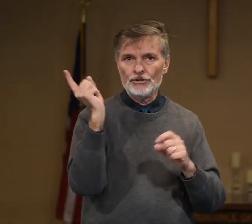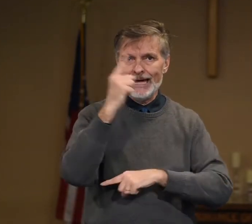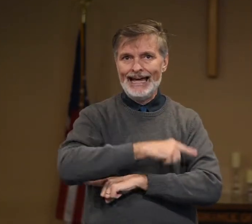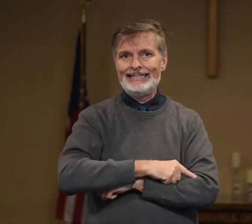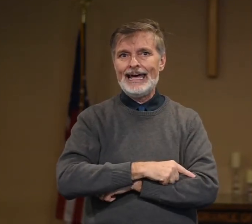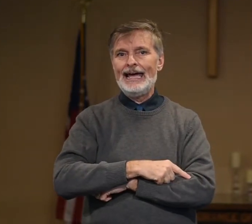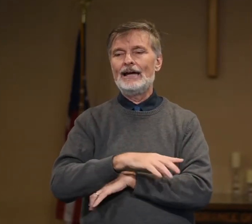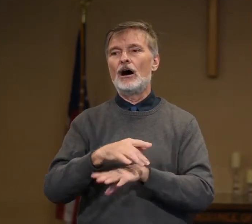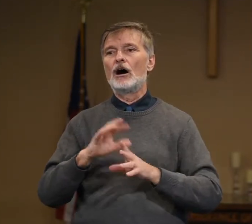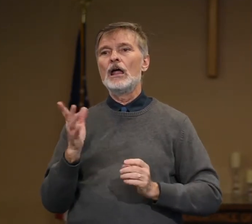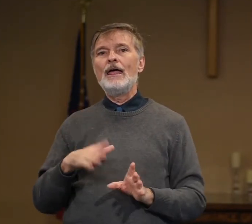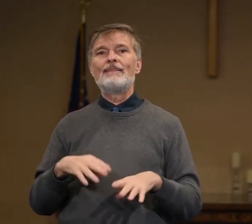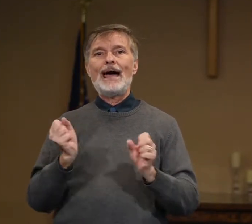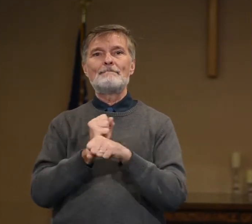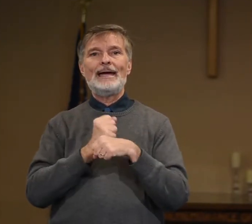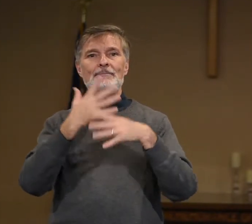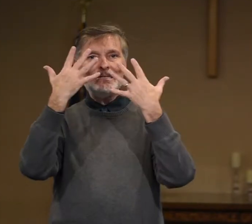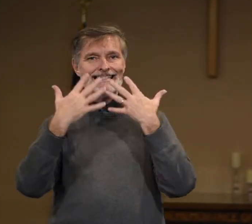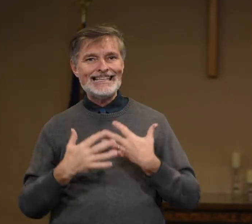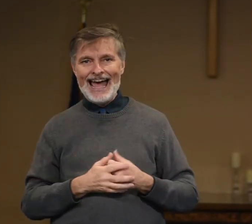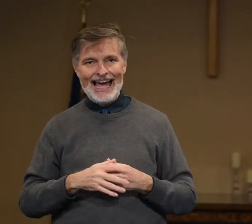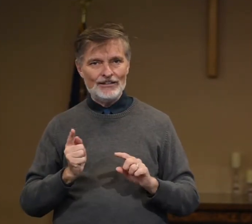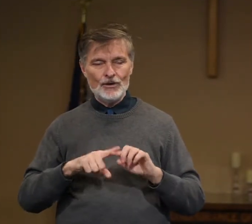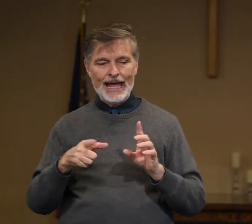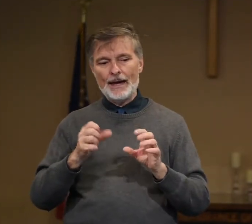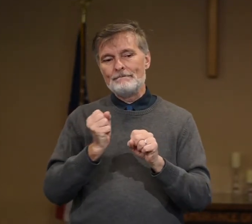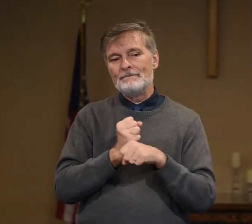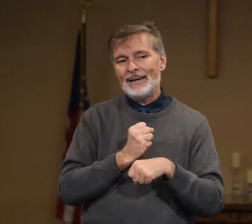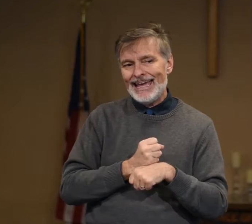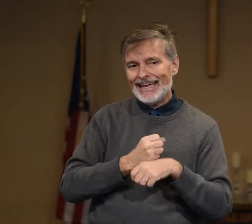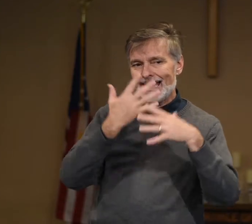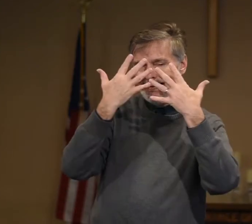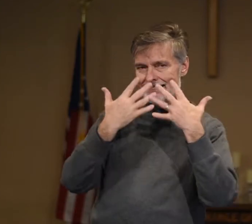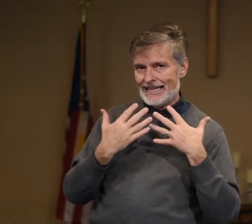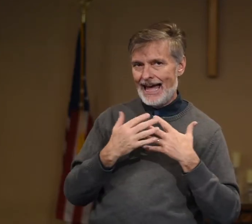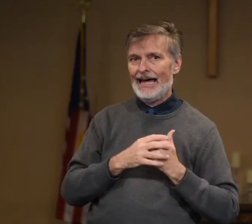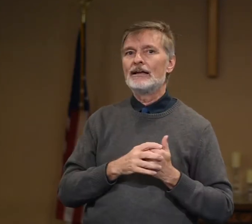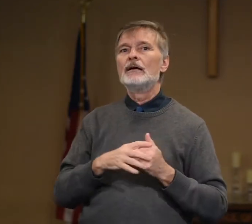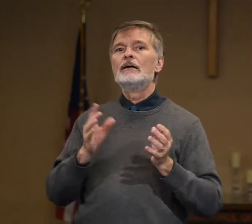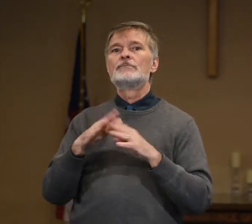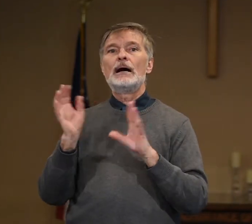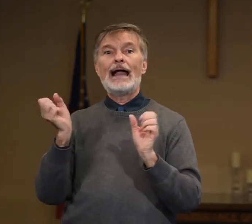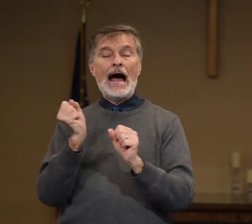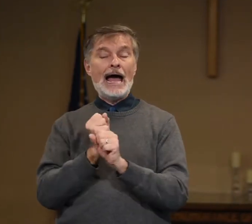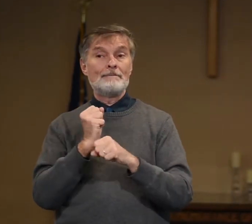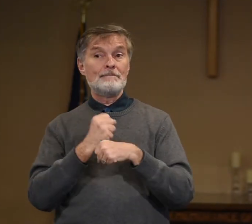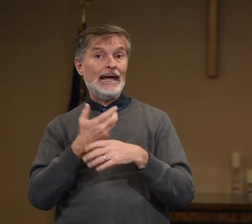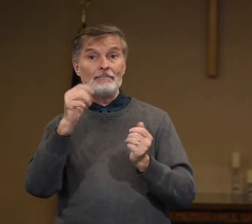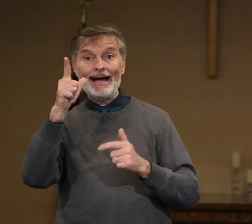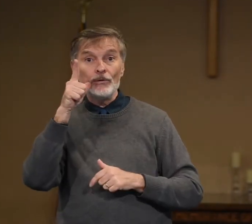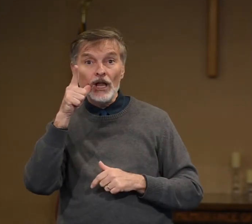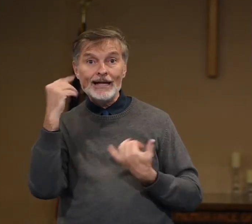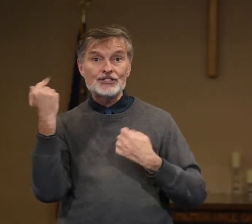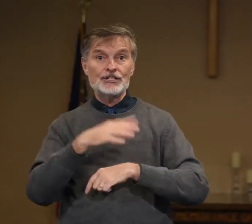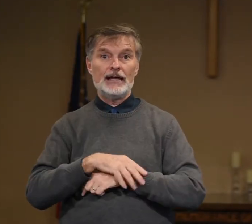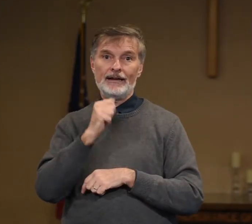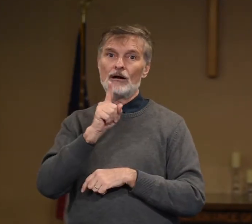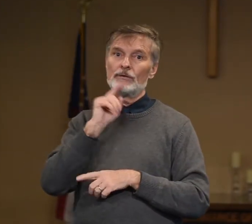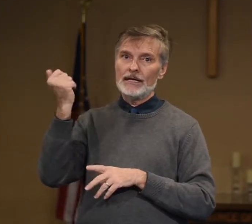a day. Or that made me sad. You can't make a sad. But I made my own lunch today. Not really.